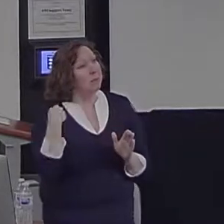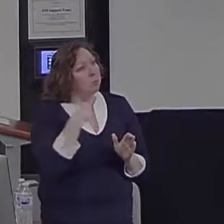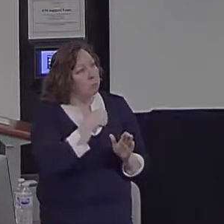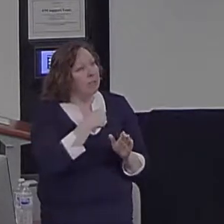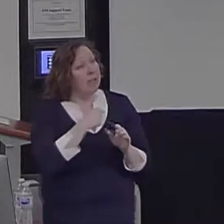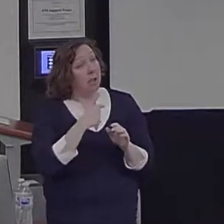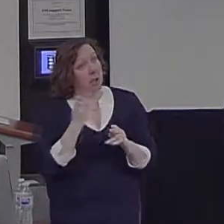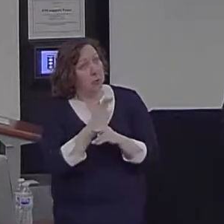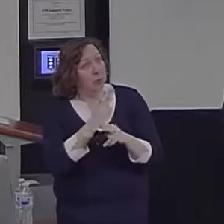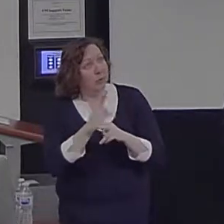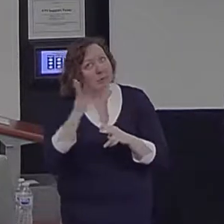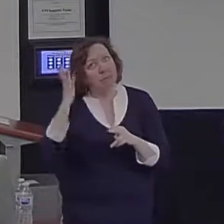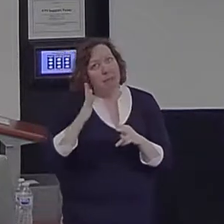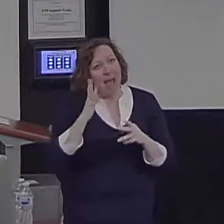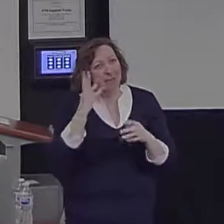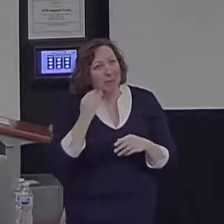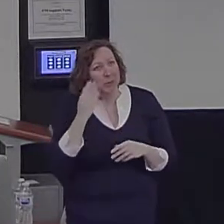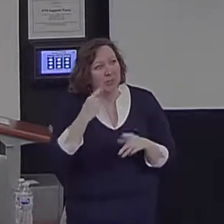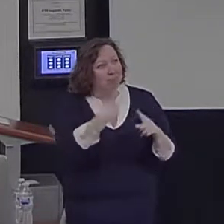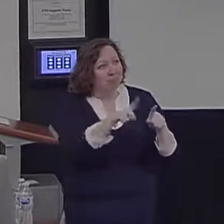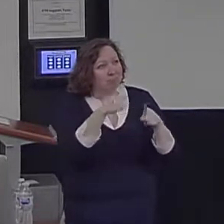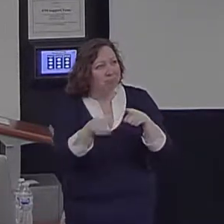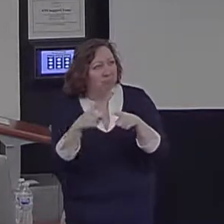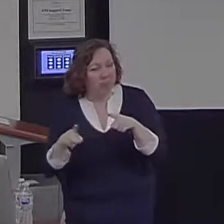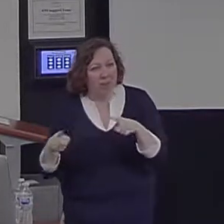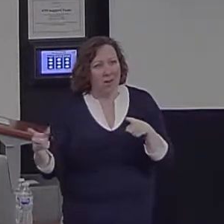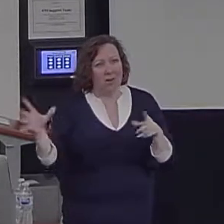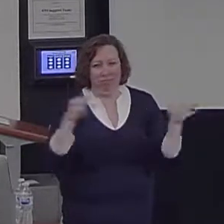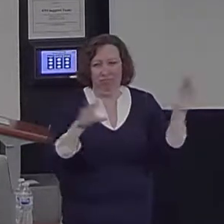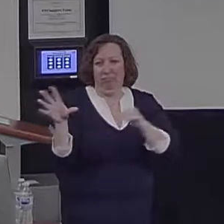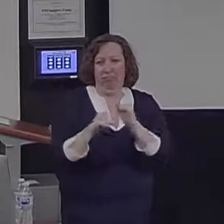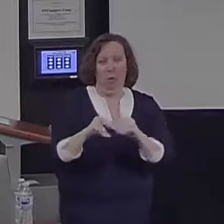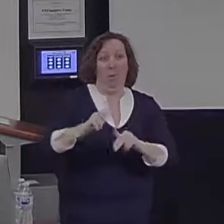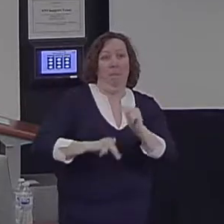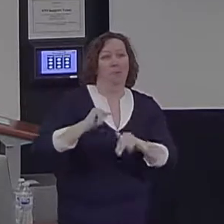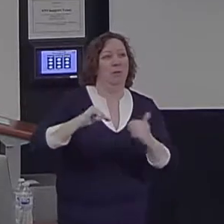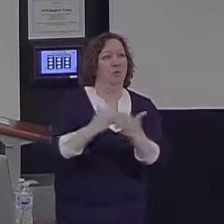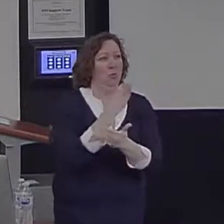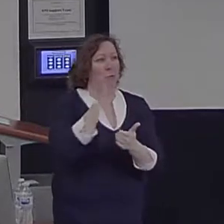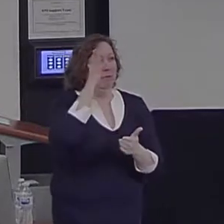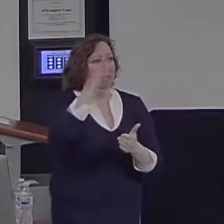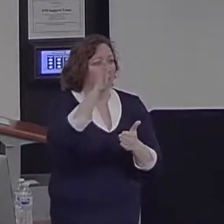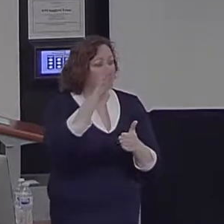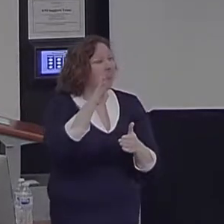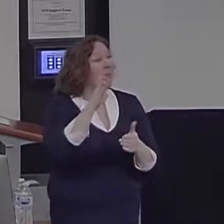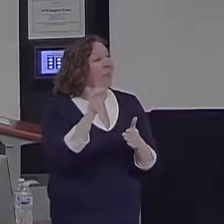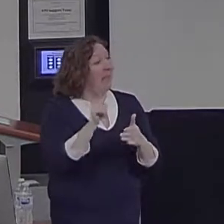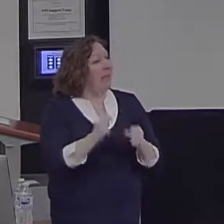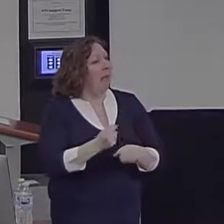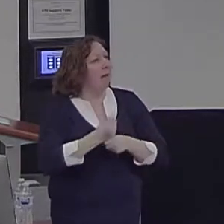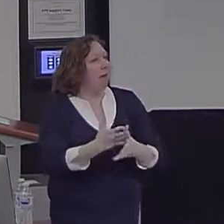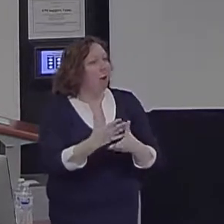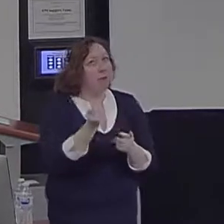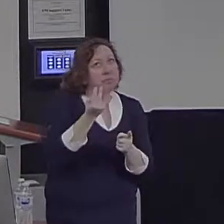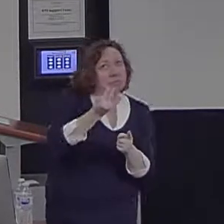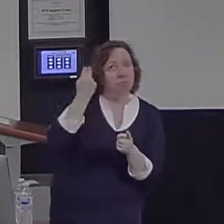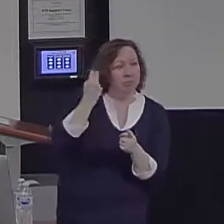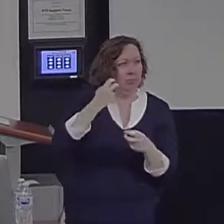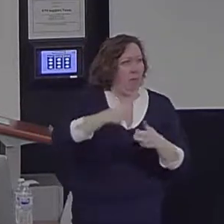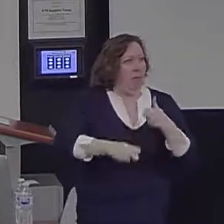experience are miscombined. And so here's the conceptual link between constructive memory and imagining the future. What we're suggesting is that episodic